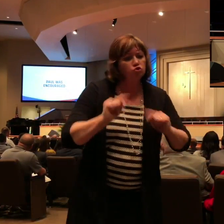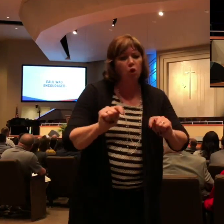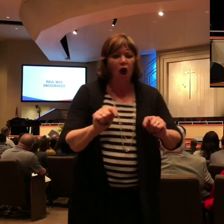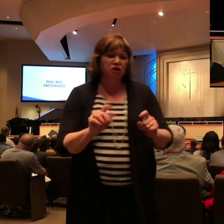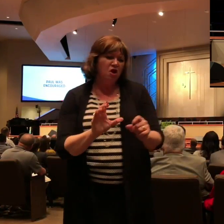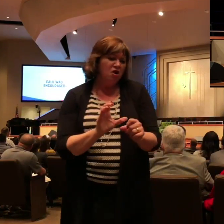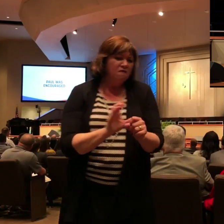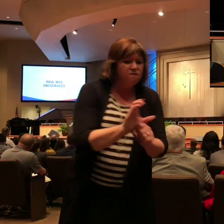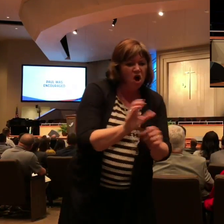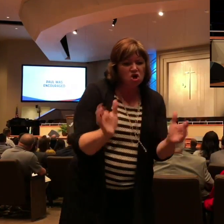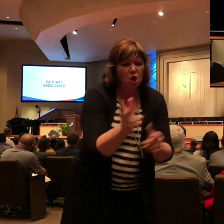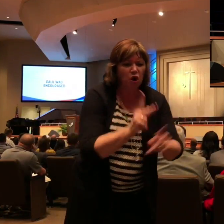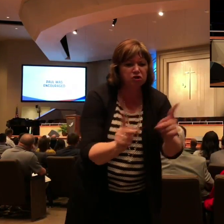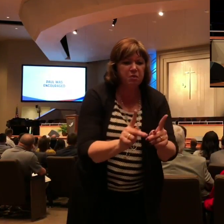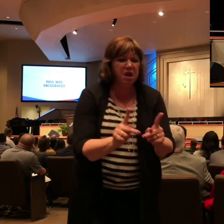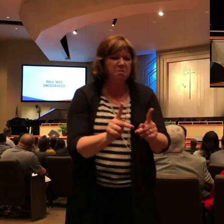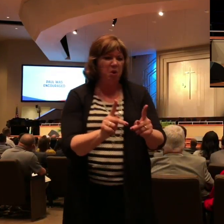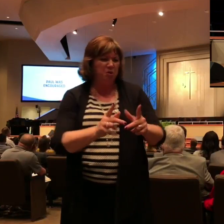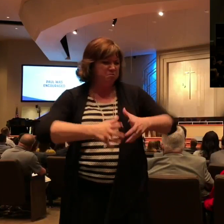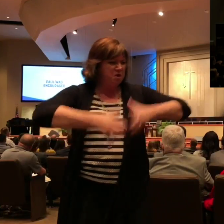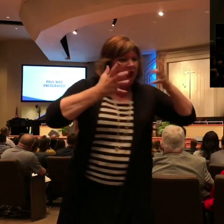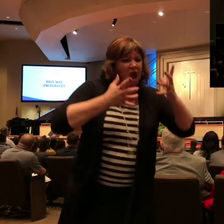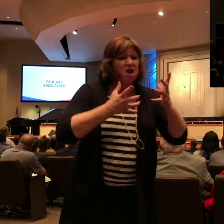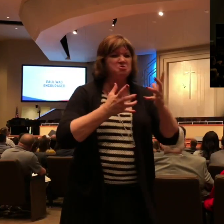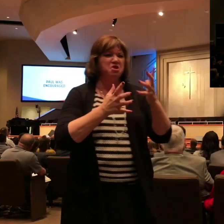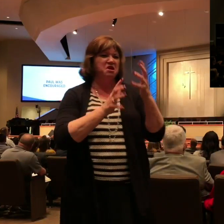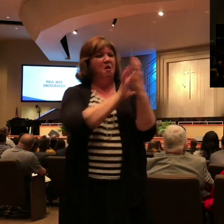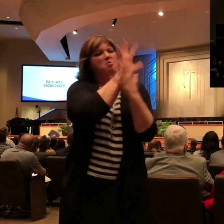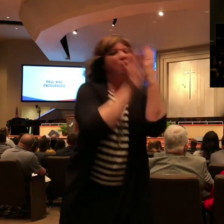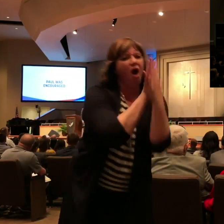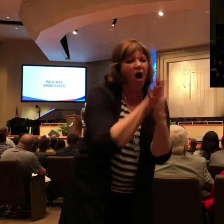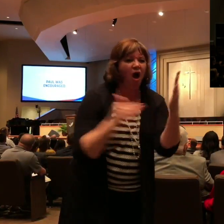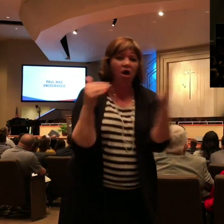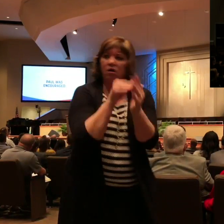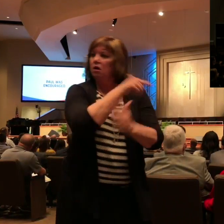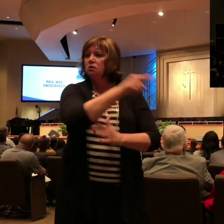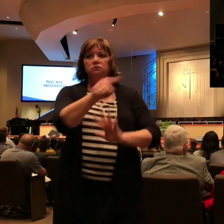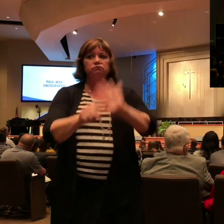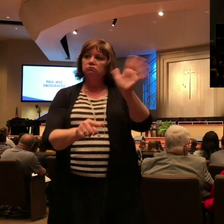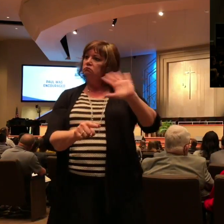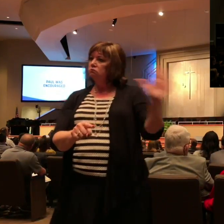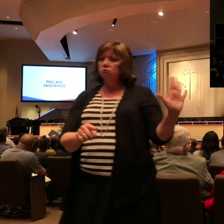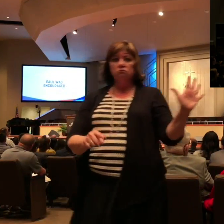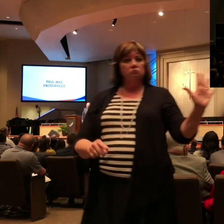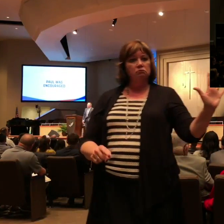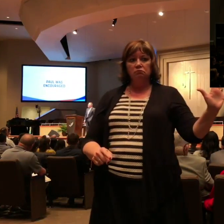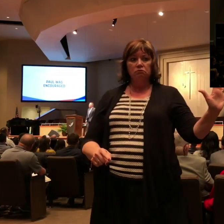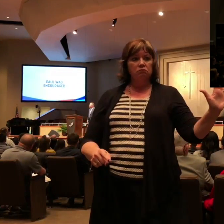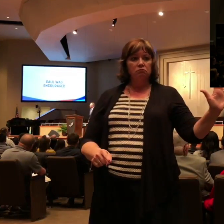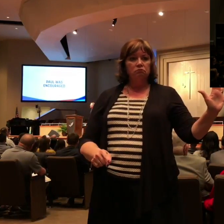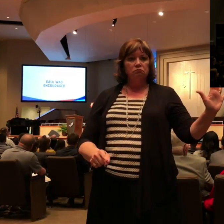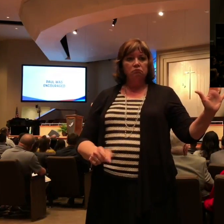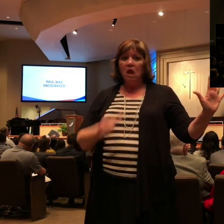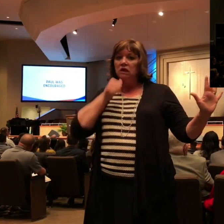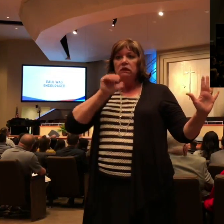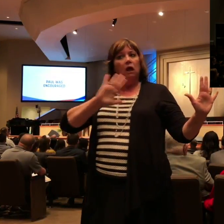Paul could have got those loyal to him that were trying to encourage him to go out and disturb some more trouble. That wasn't Paul's attitude at all.